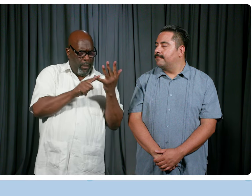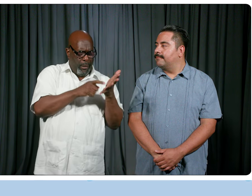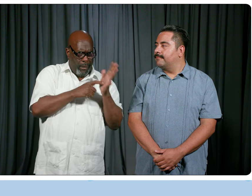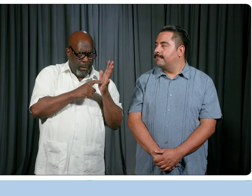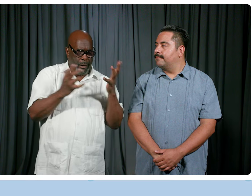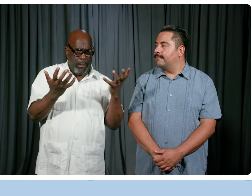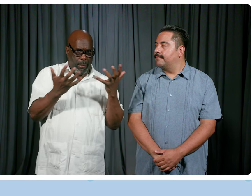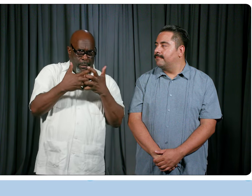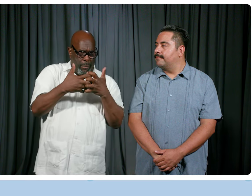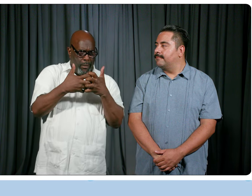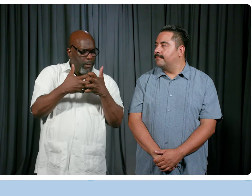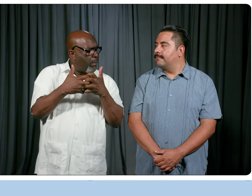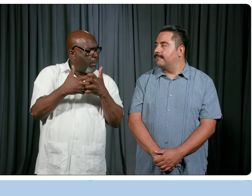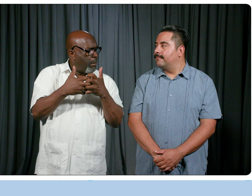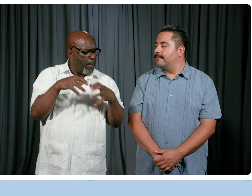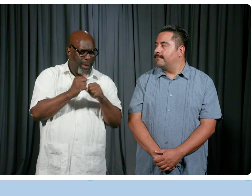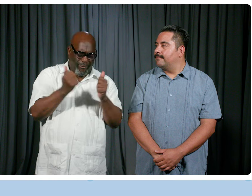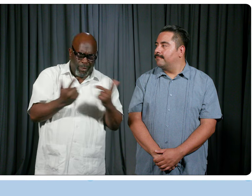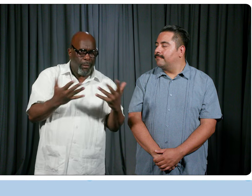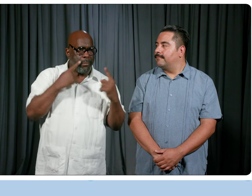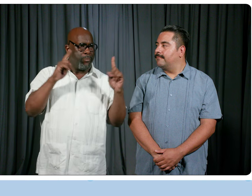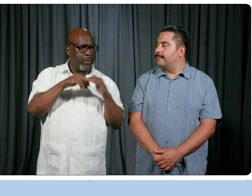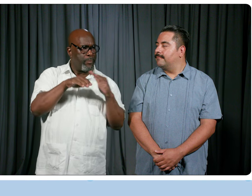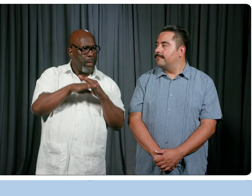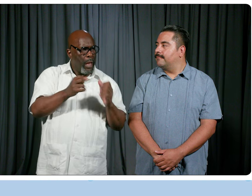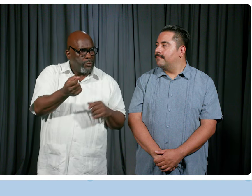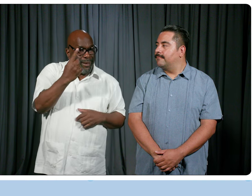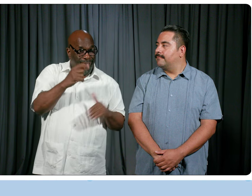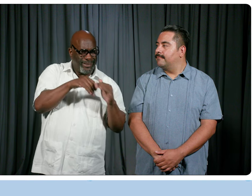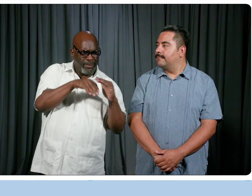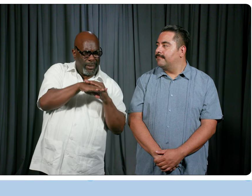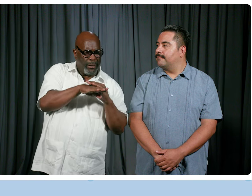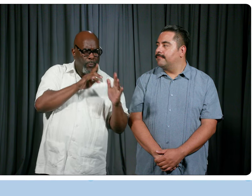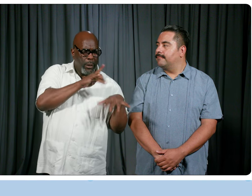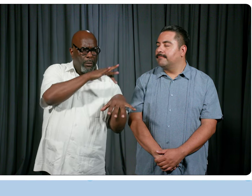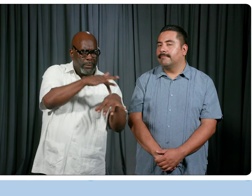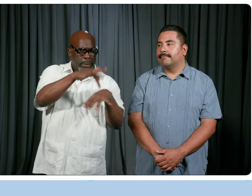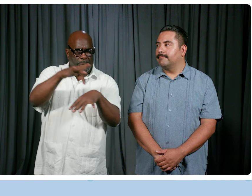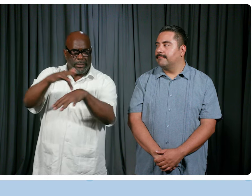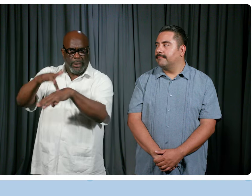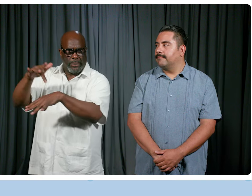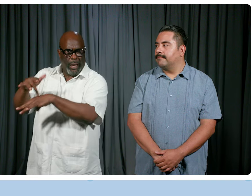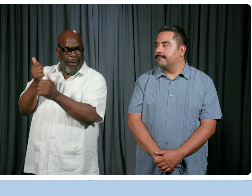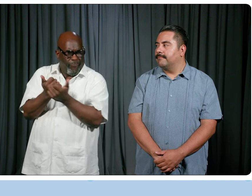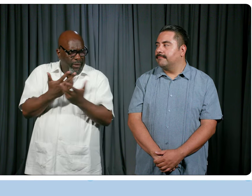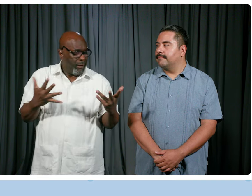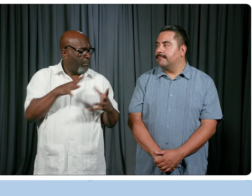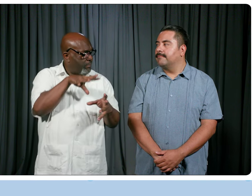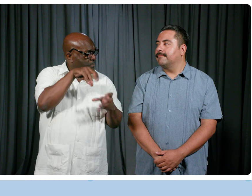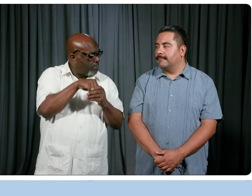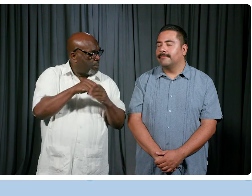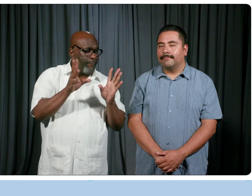can intersect accessibly with those things and recognizing that accessibly touches basically every single thing that happens with the convention.